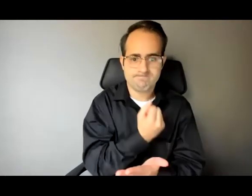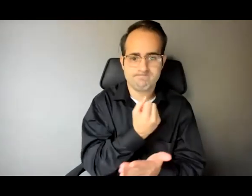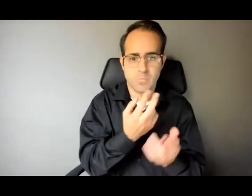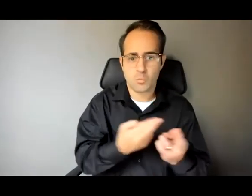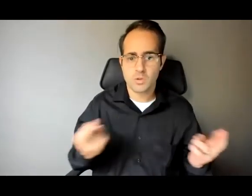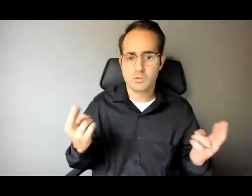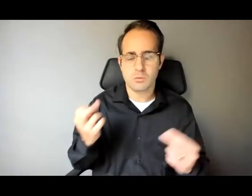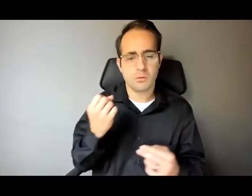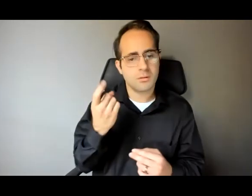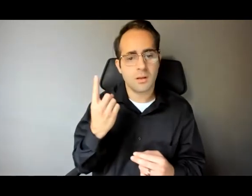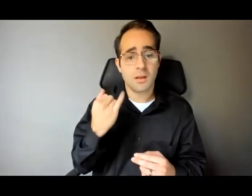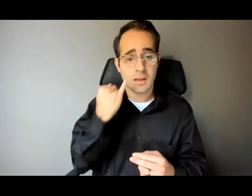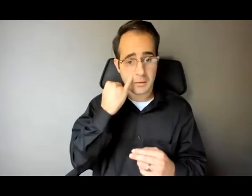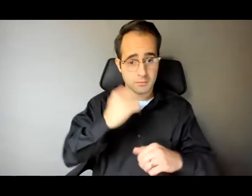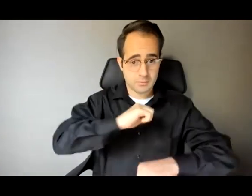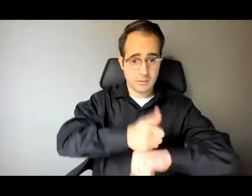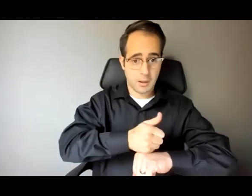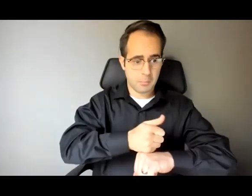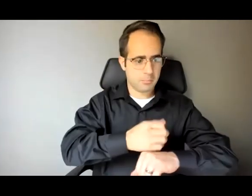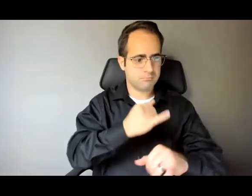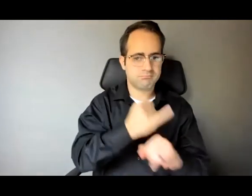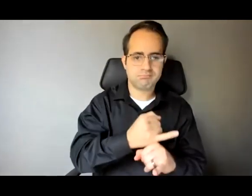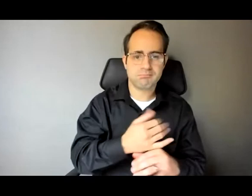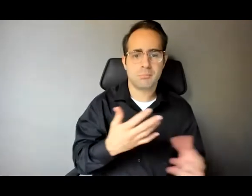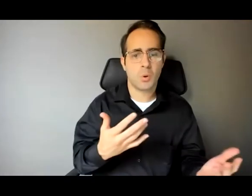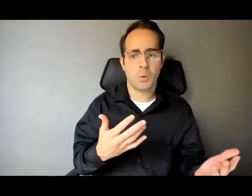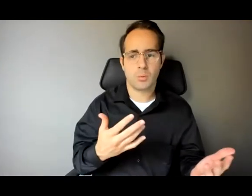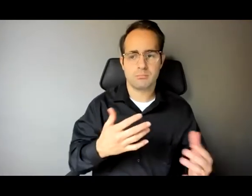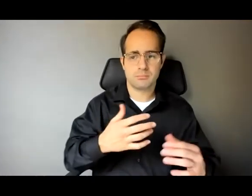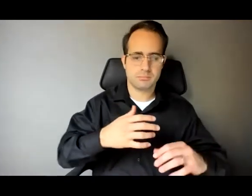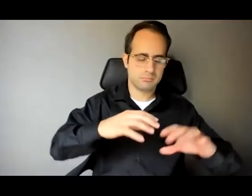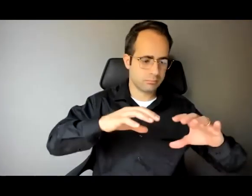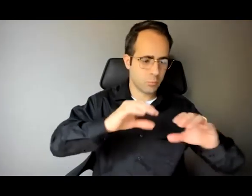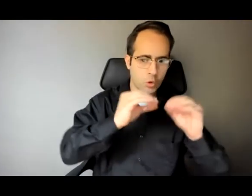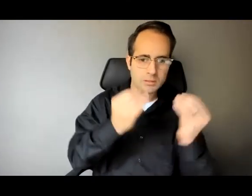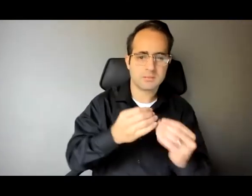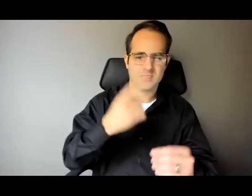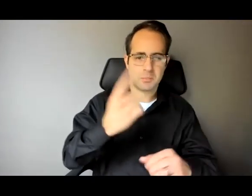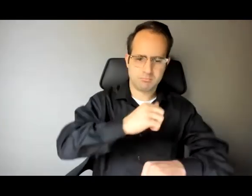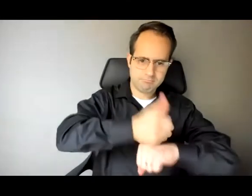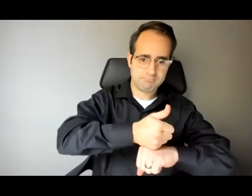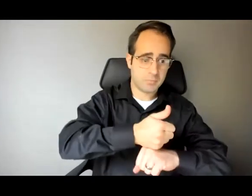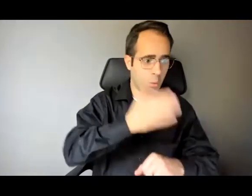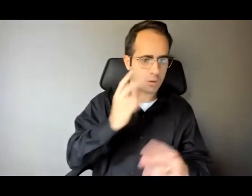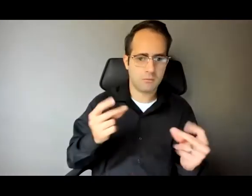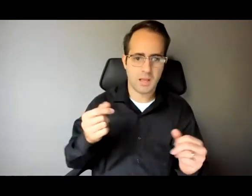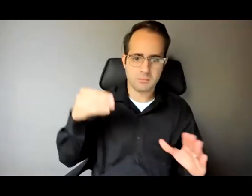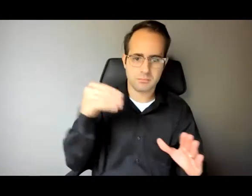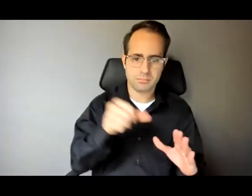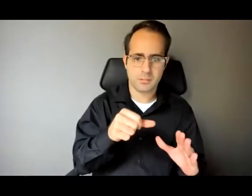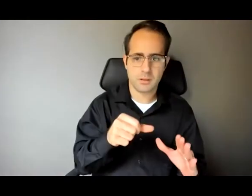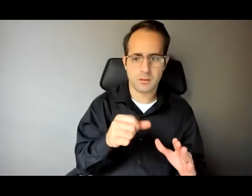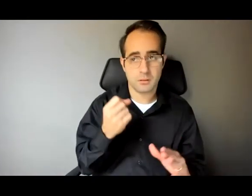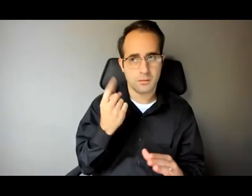people are familiar with that is generally you know at least admittedly going to be funded even though it's never funded